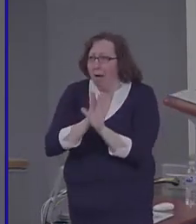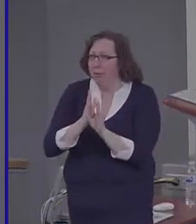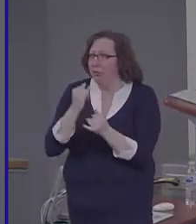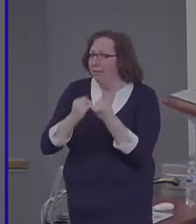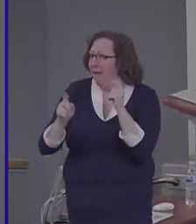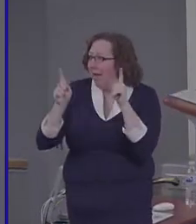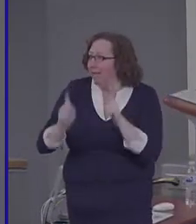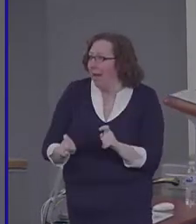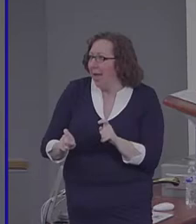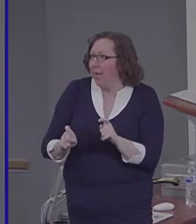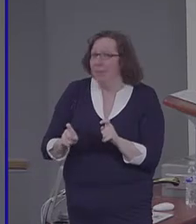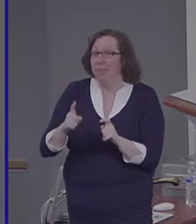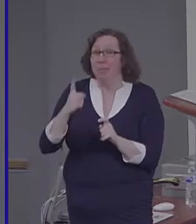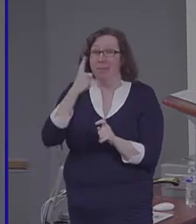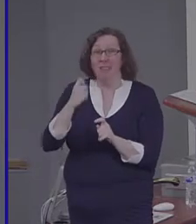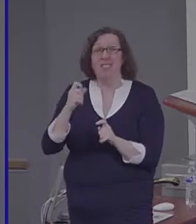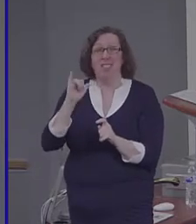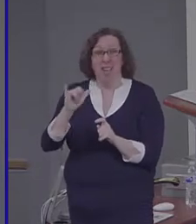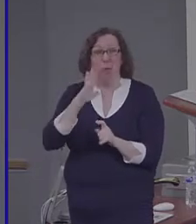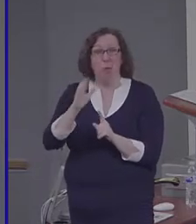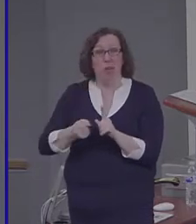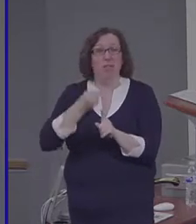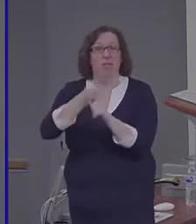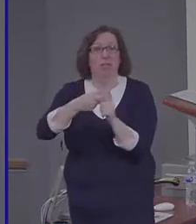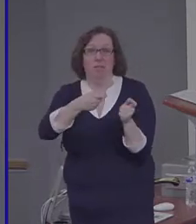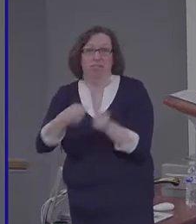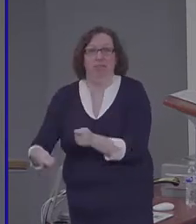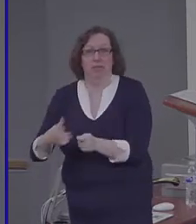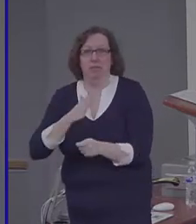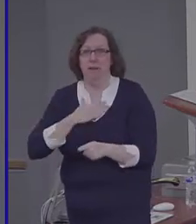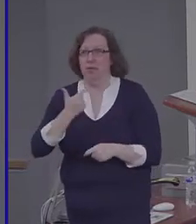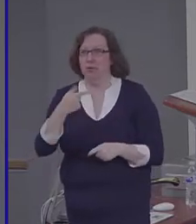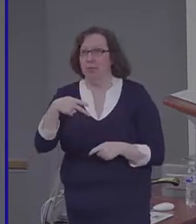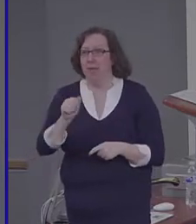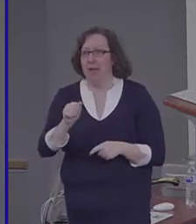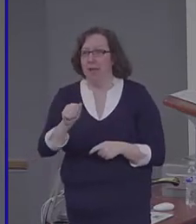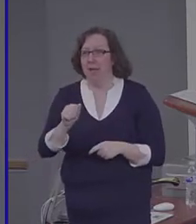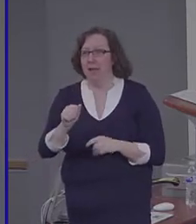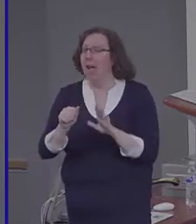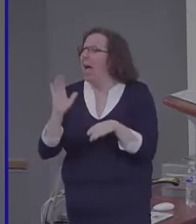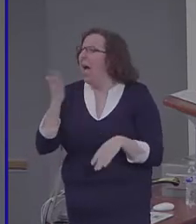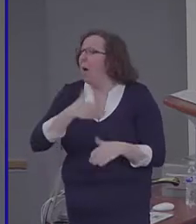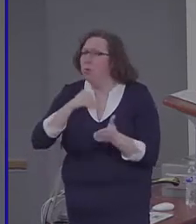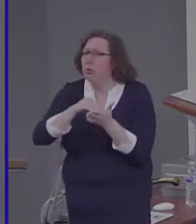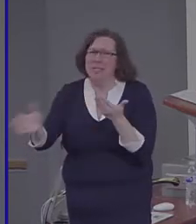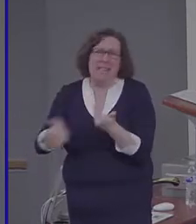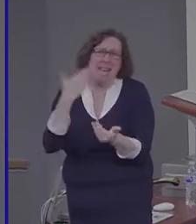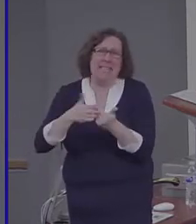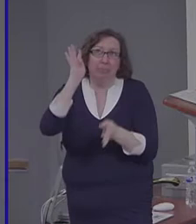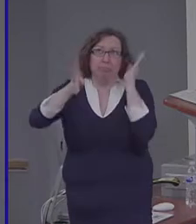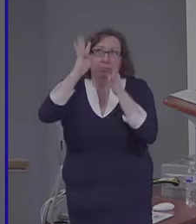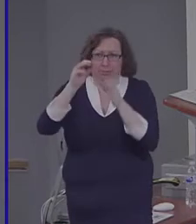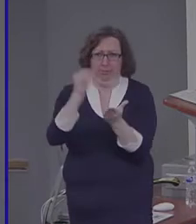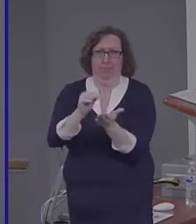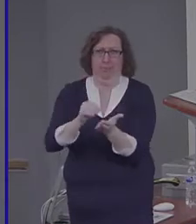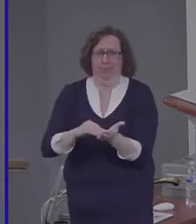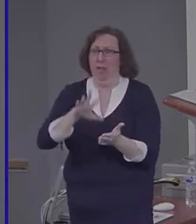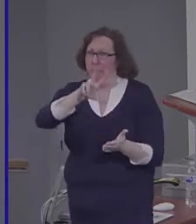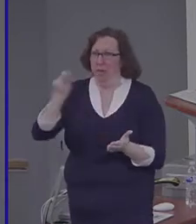down my GPA. And it turns out that our students had no problem coming up with 30 events that they were really worried about. Harvard